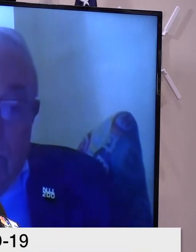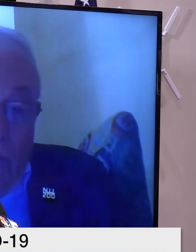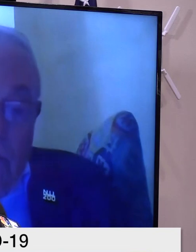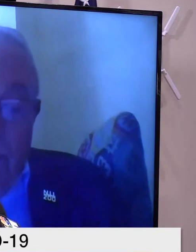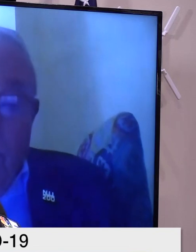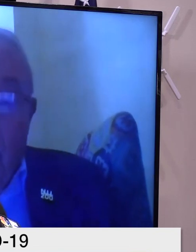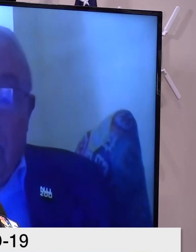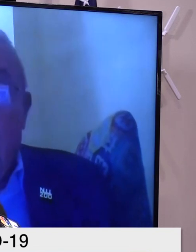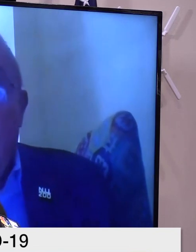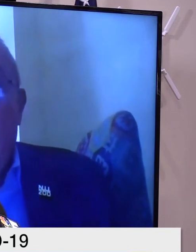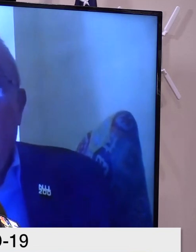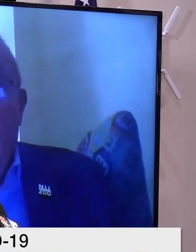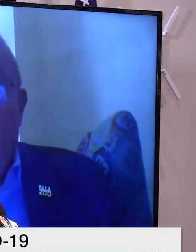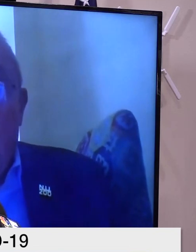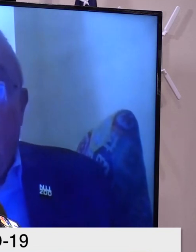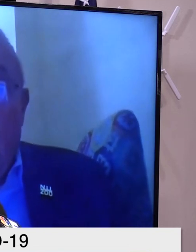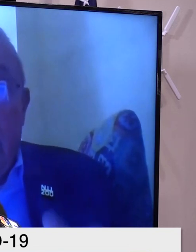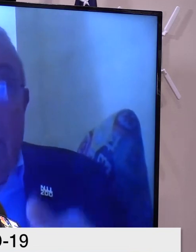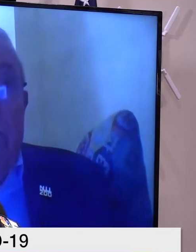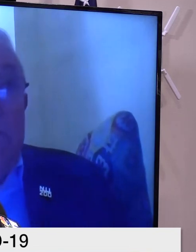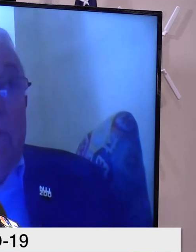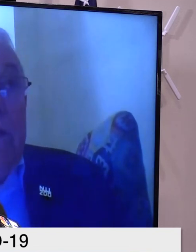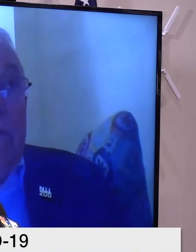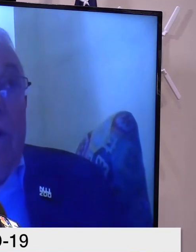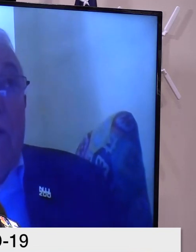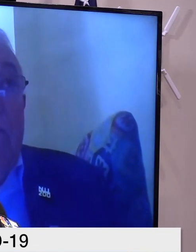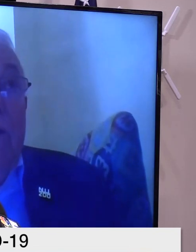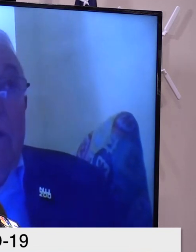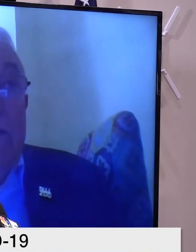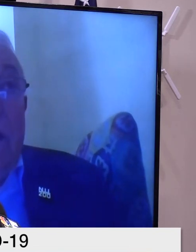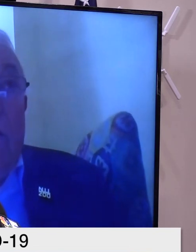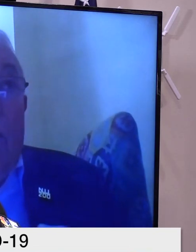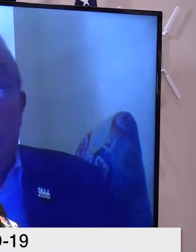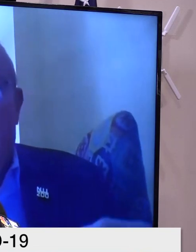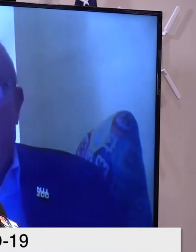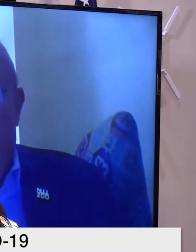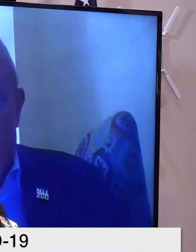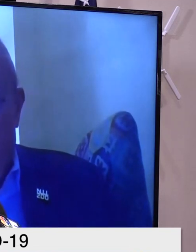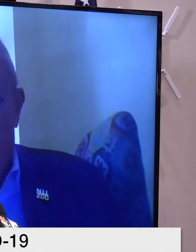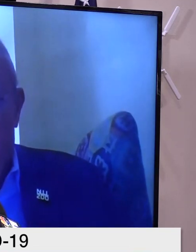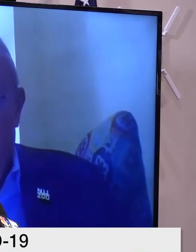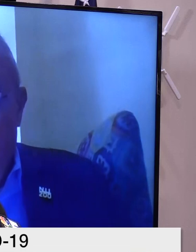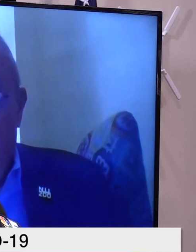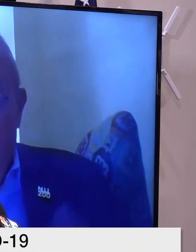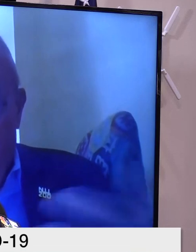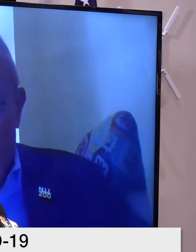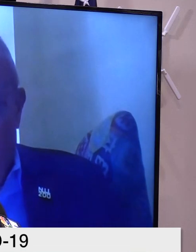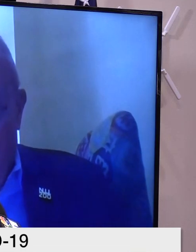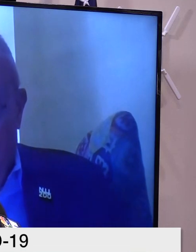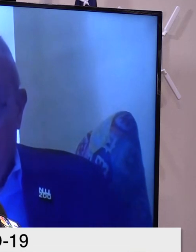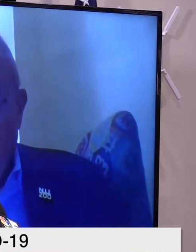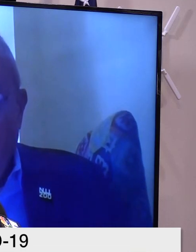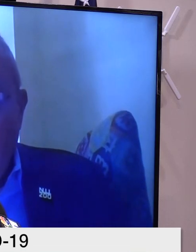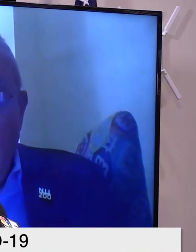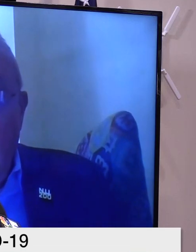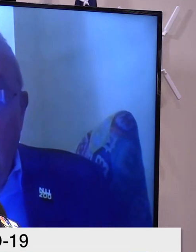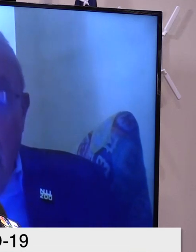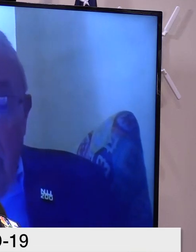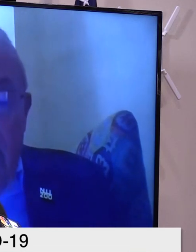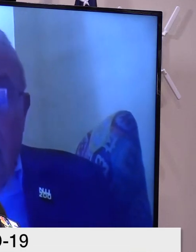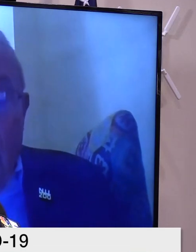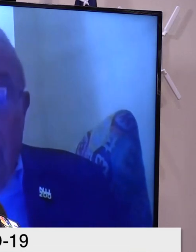place to go to school in America and also the safest place for our communities that are hosting colleges in America.